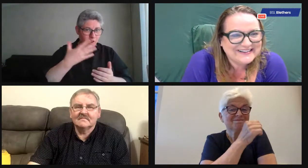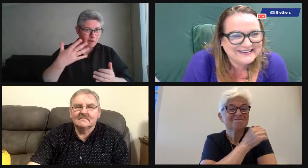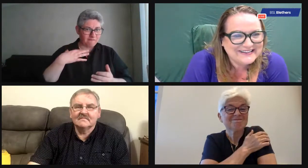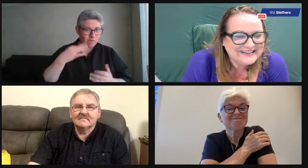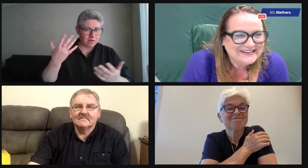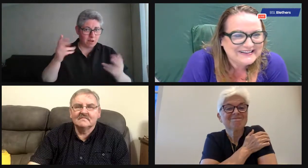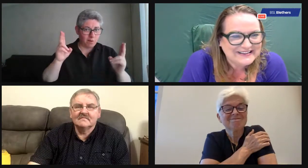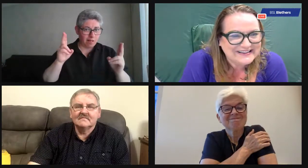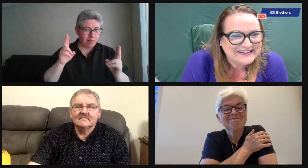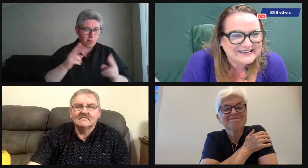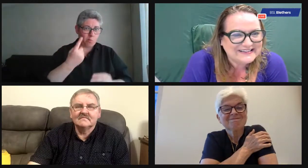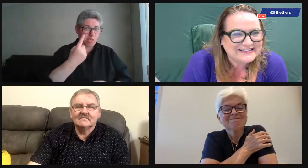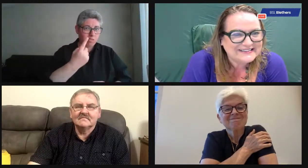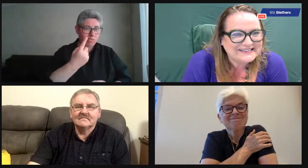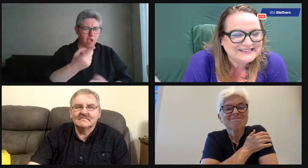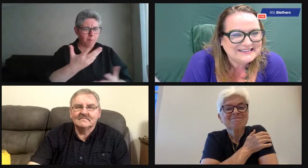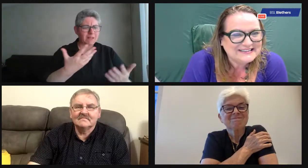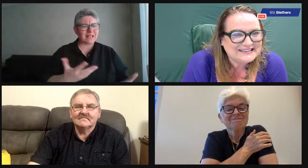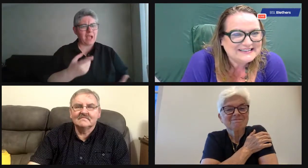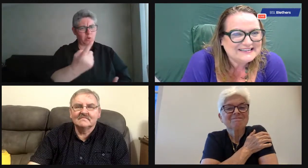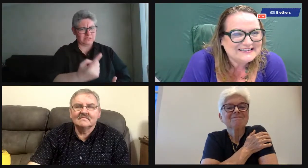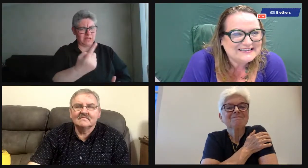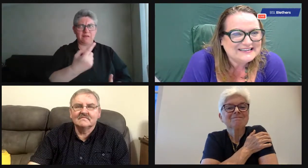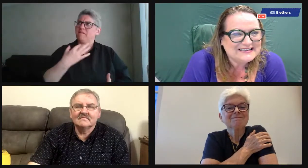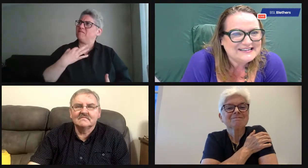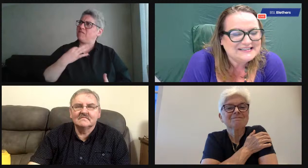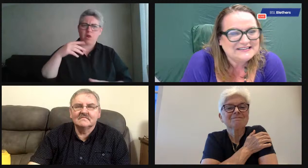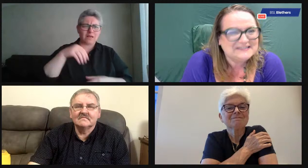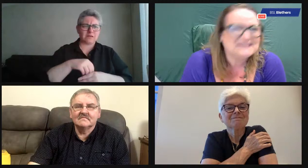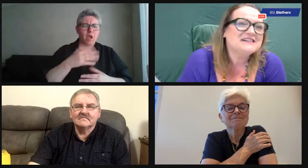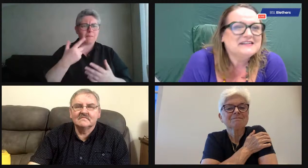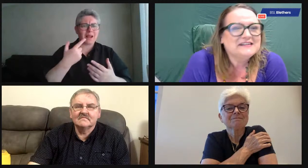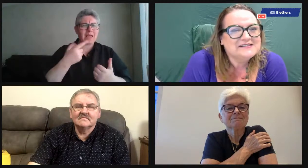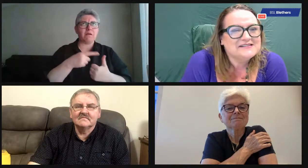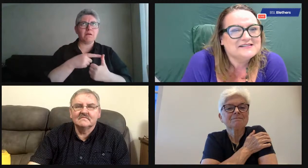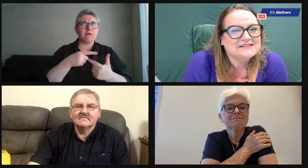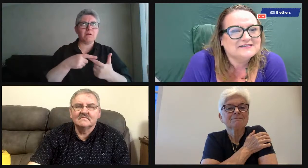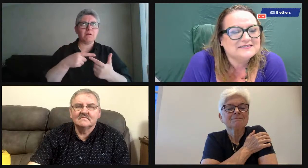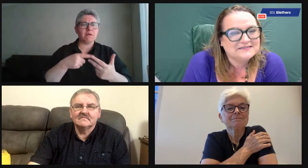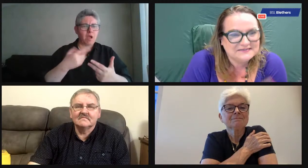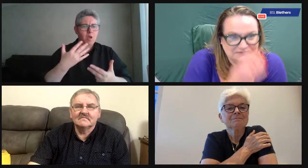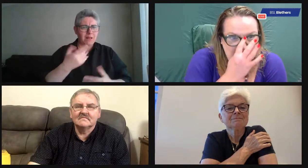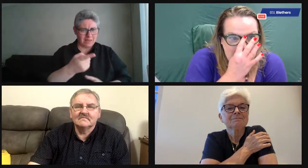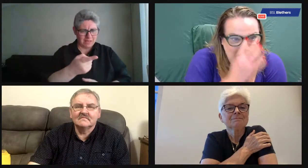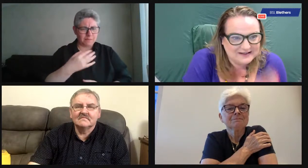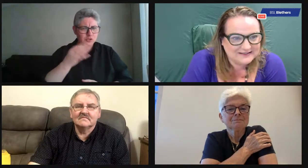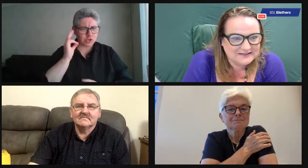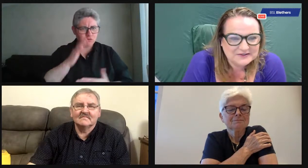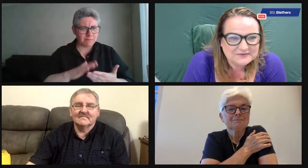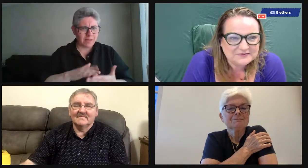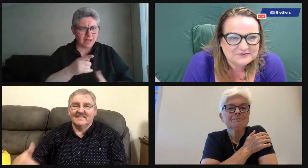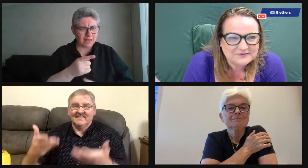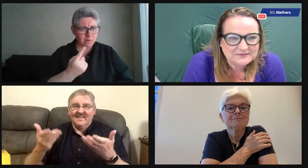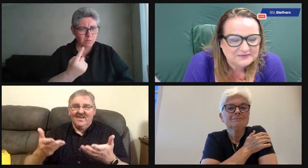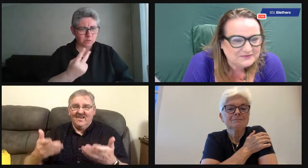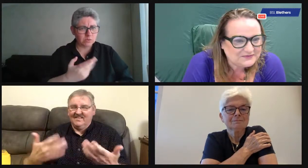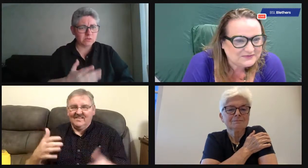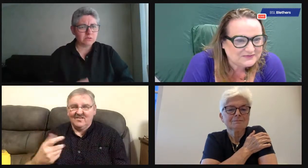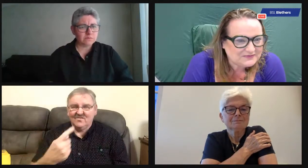was that the same experience for you, Geri? Or, I mean, are you still involved in these, that many things? I mean, how many things did you used to be